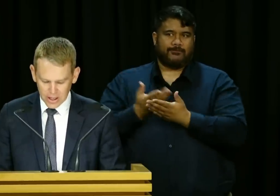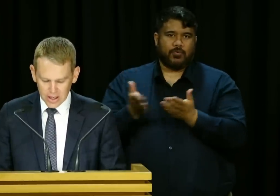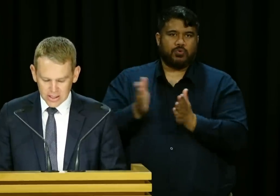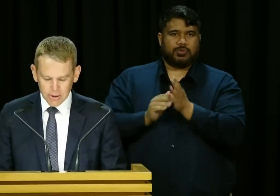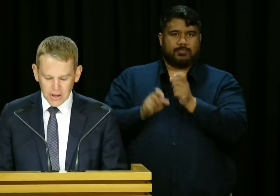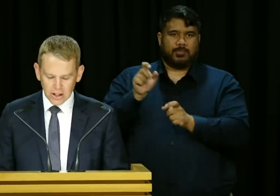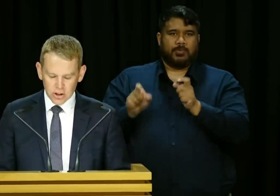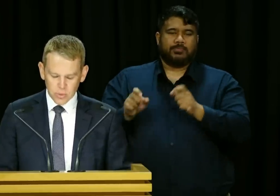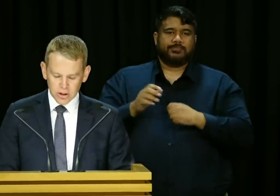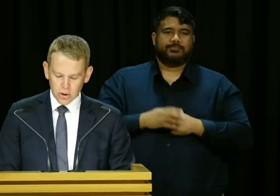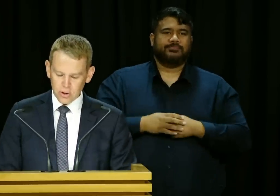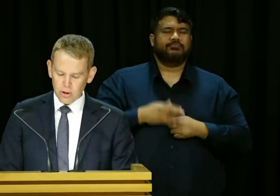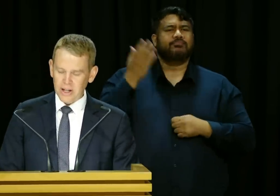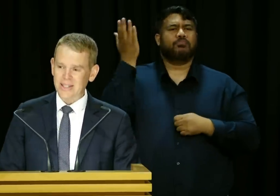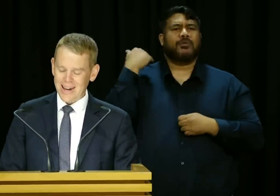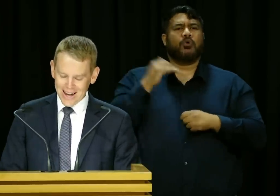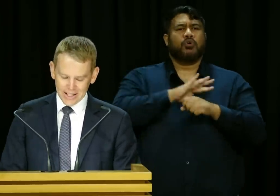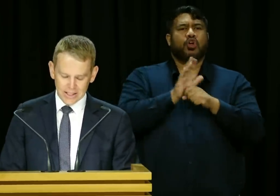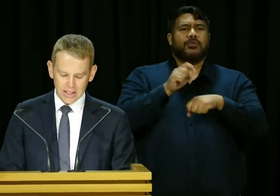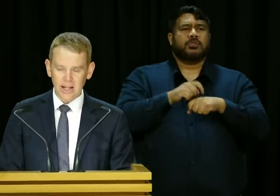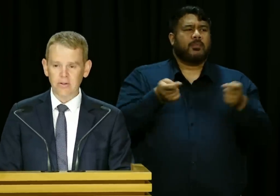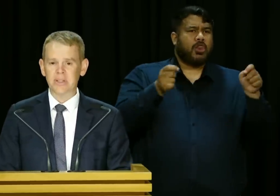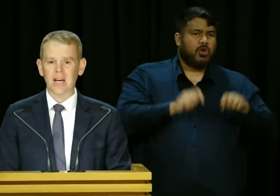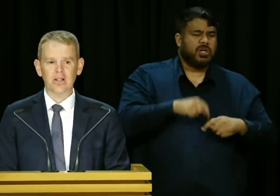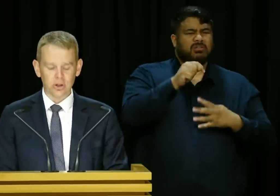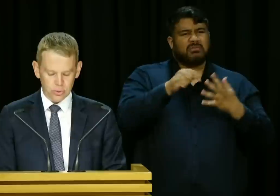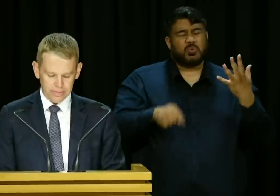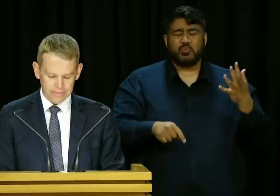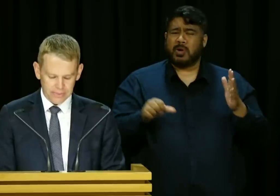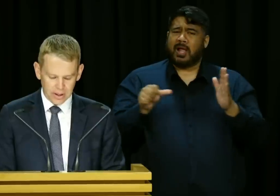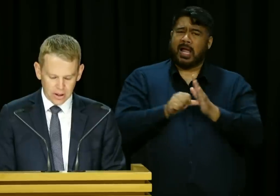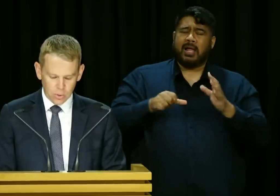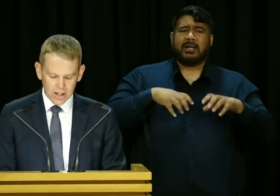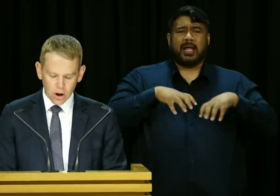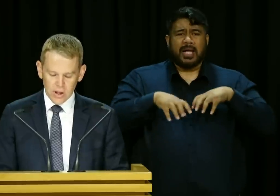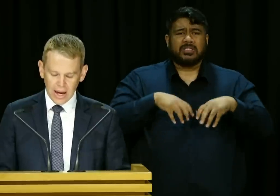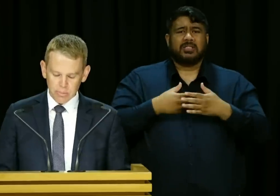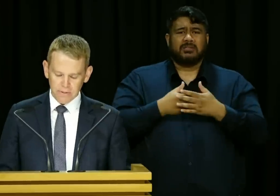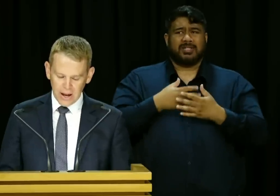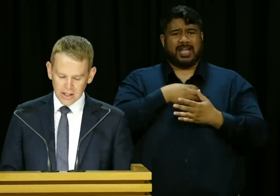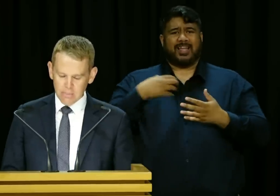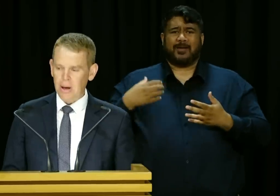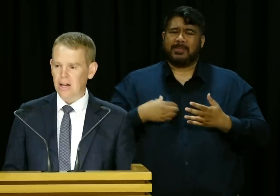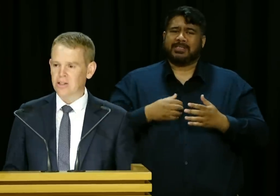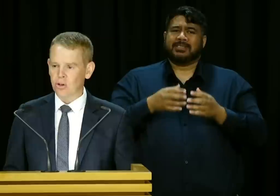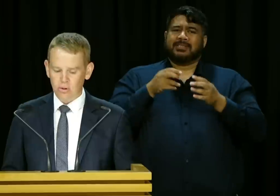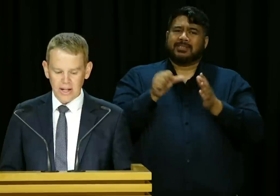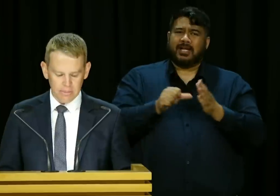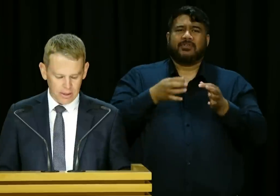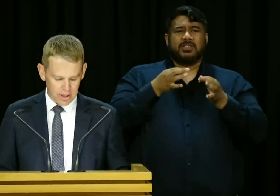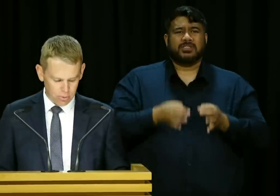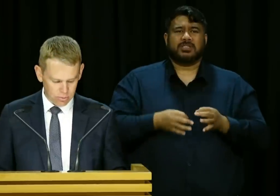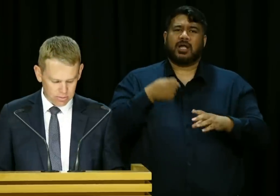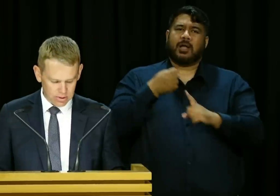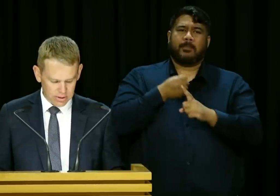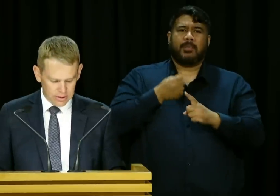Some of the actions we took were amongst the hardest a Government can do. We know they had a profound impact on a great